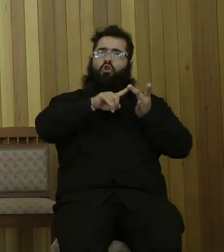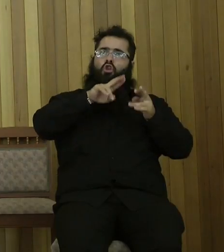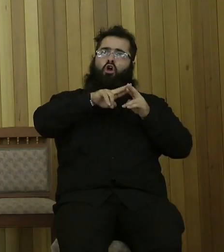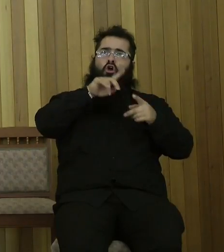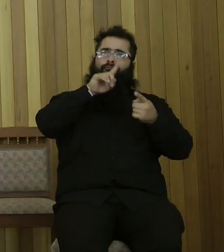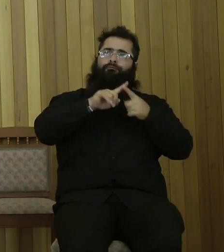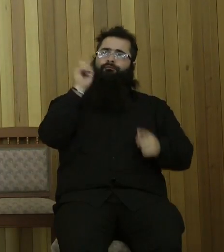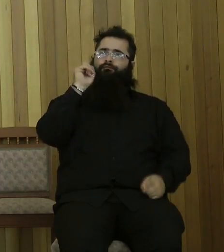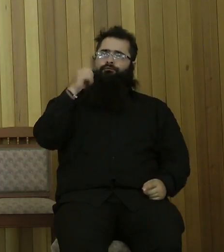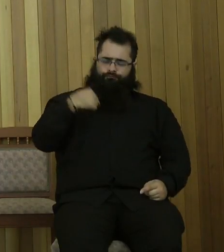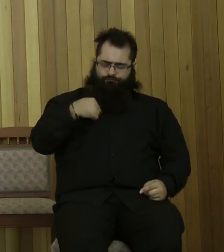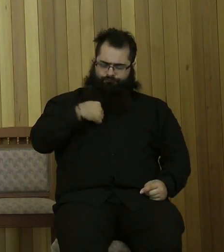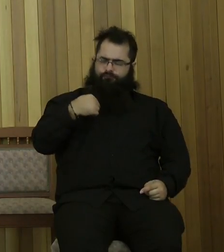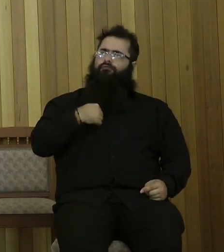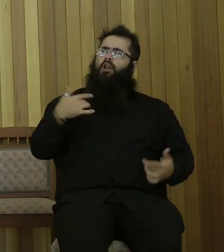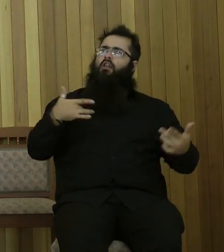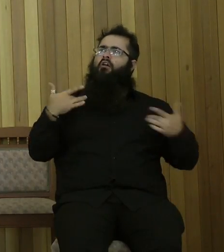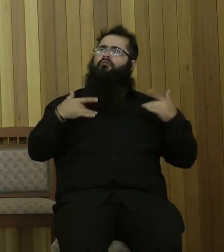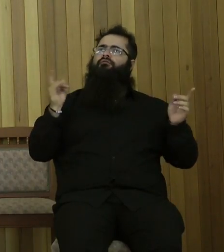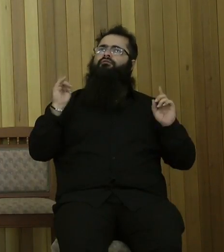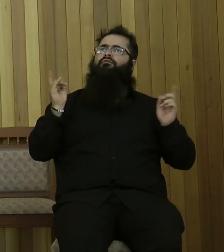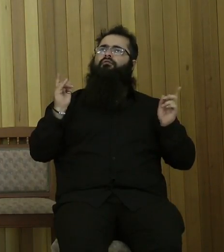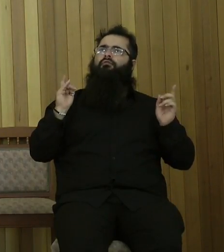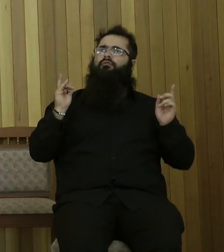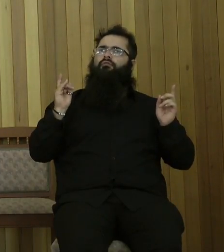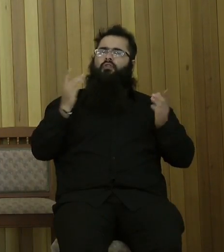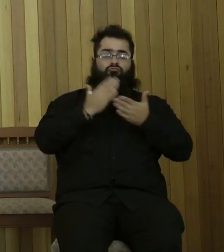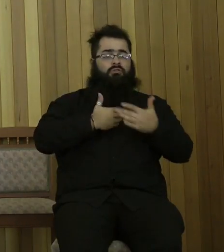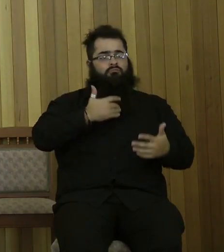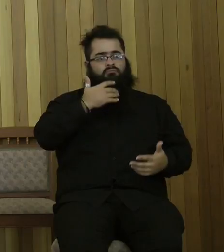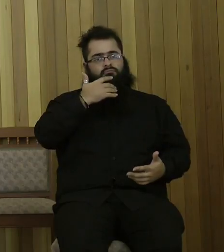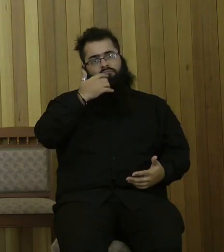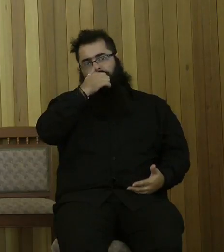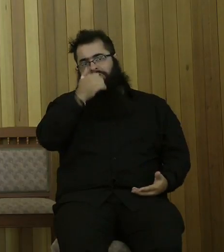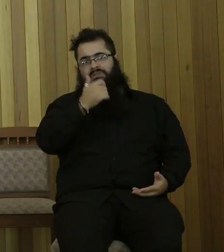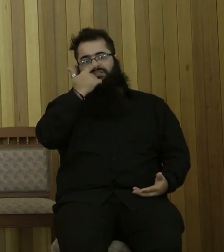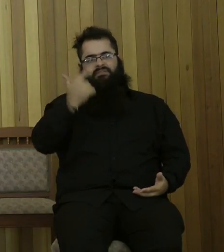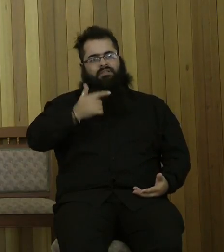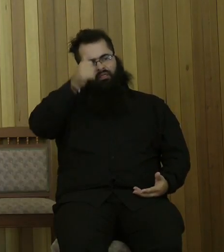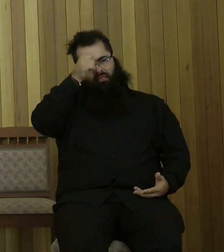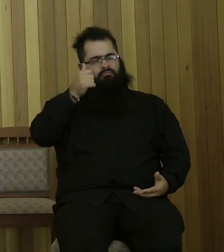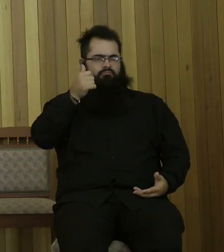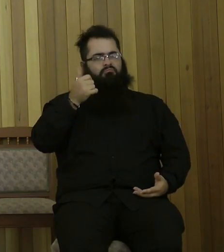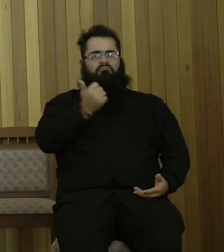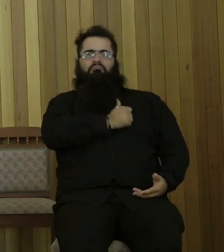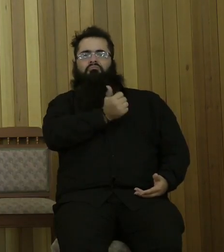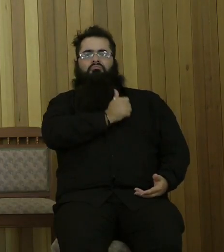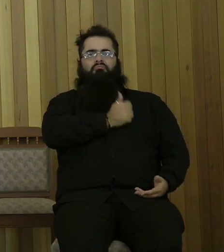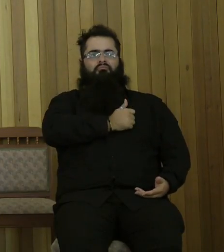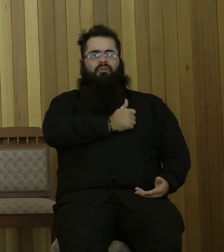what my life was all about. Because at that age, you think you know it all, and you have a thousand questions racing